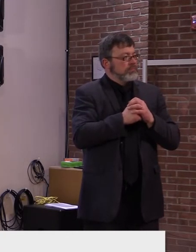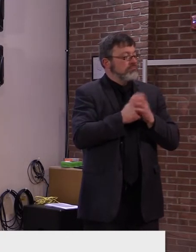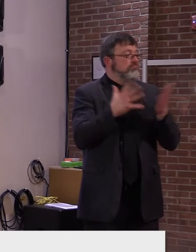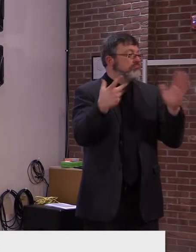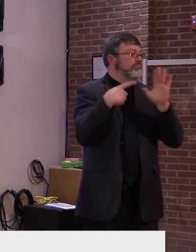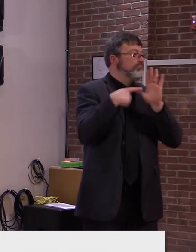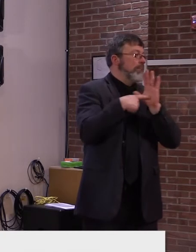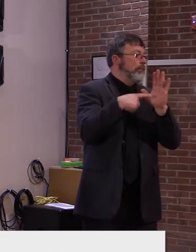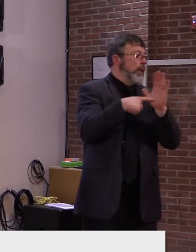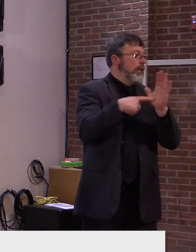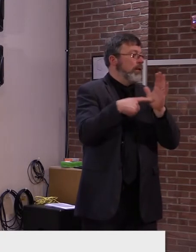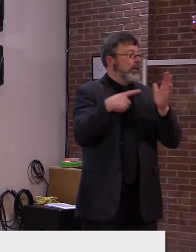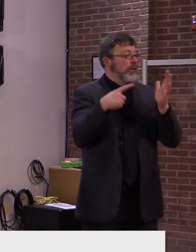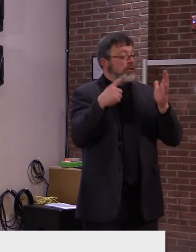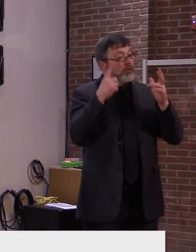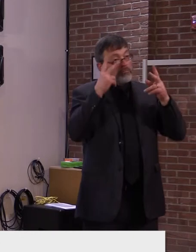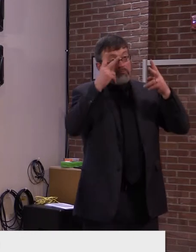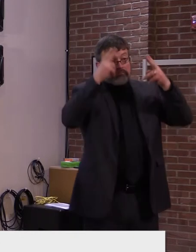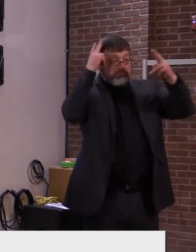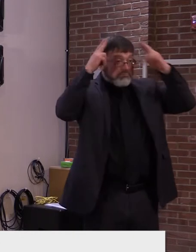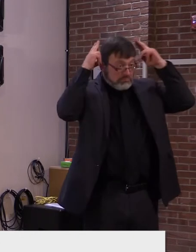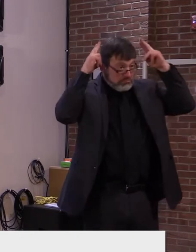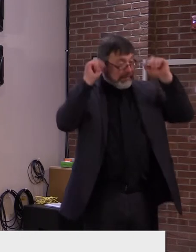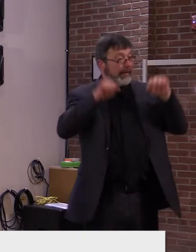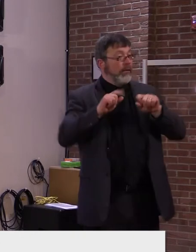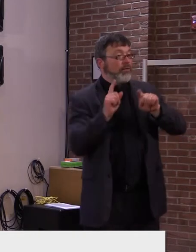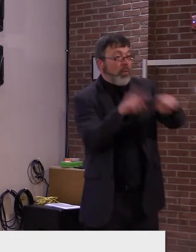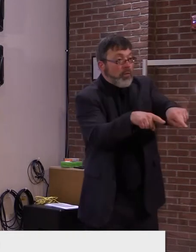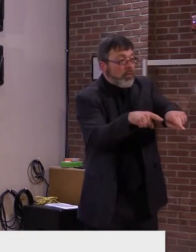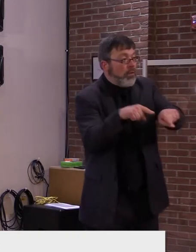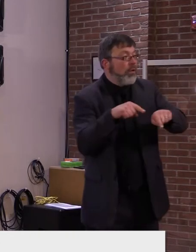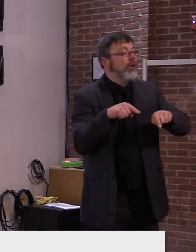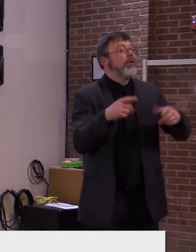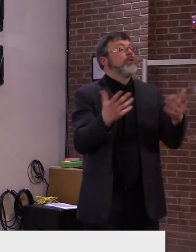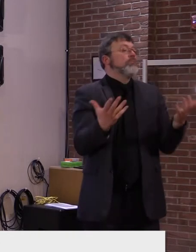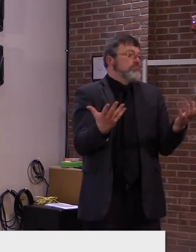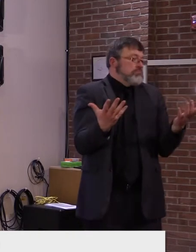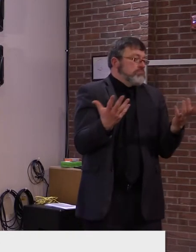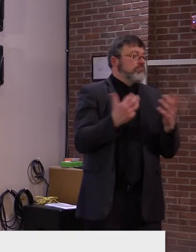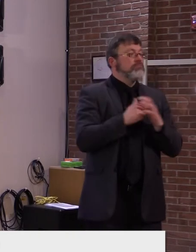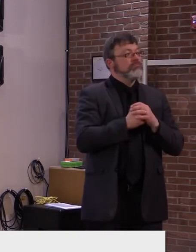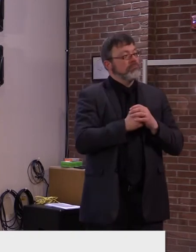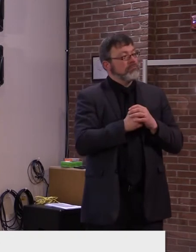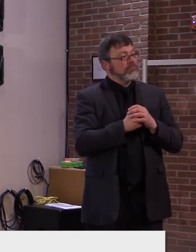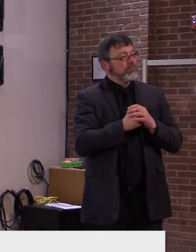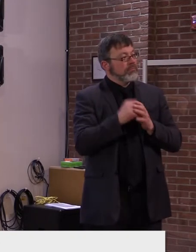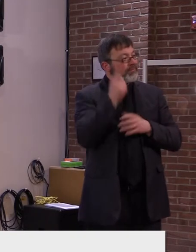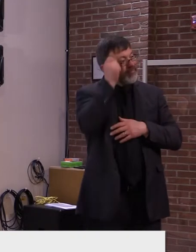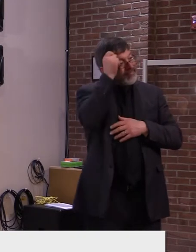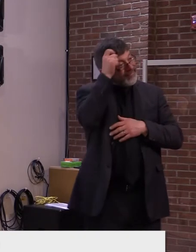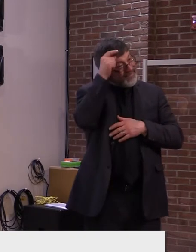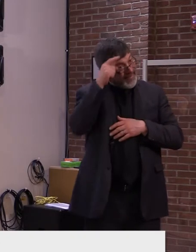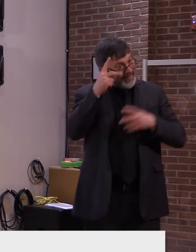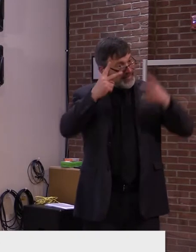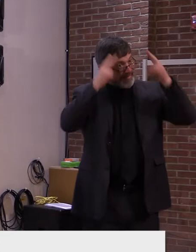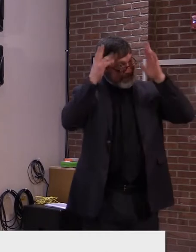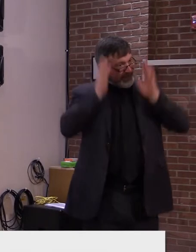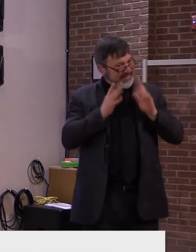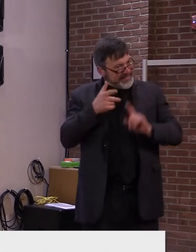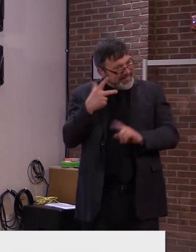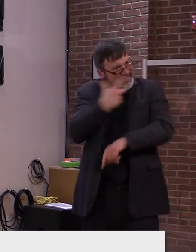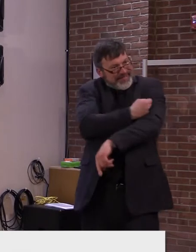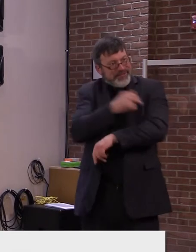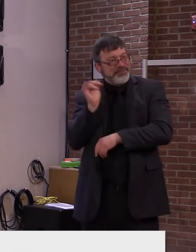appointments. Just for information purposes, fully vaccinated means greater than or